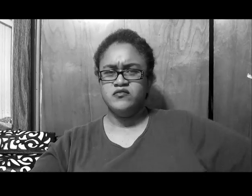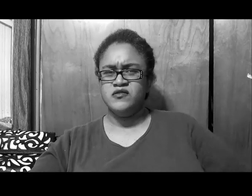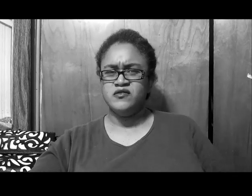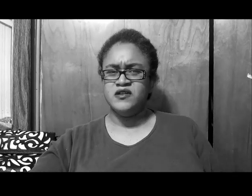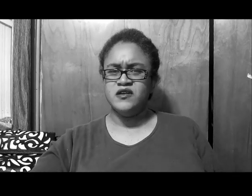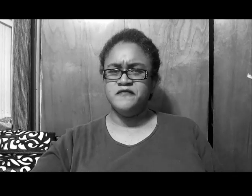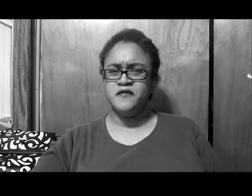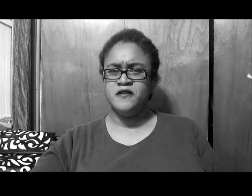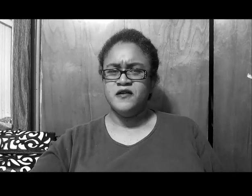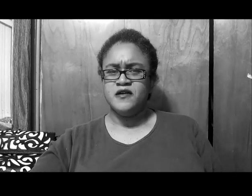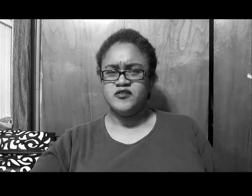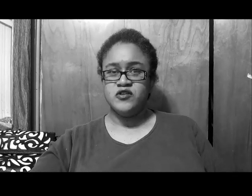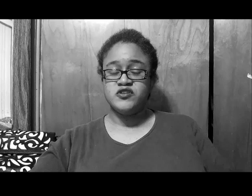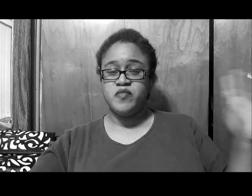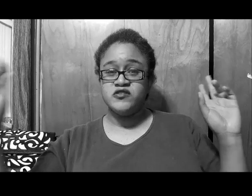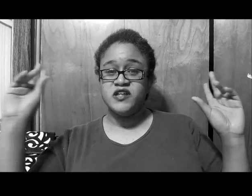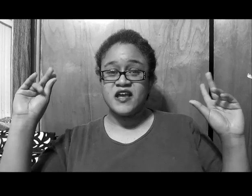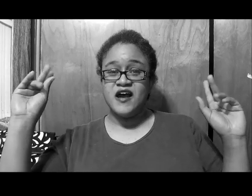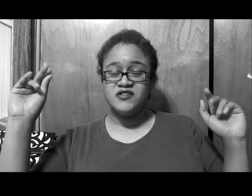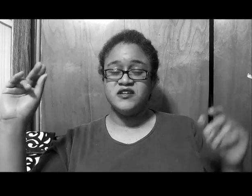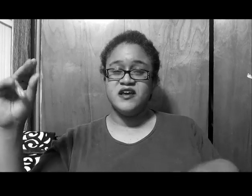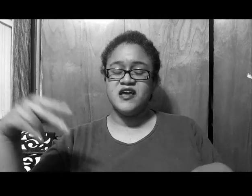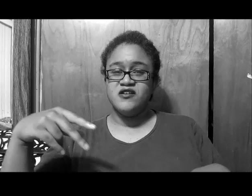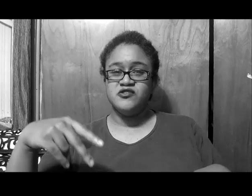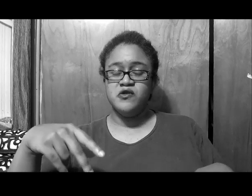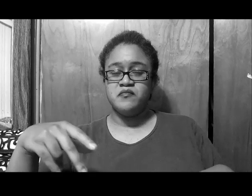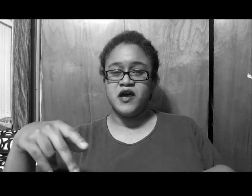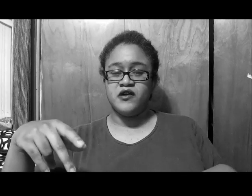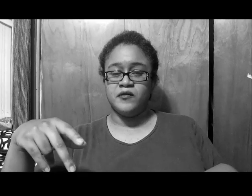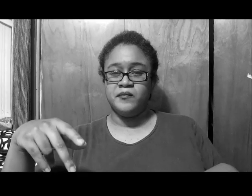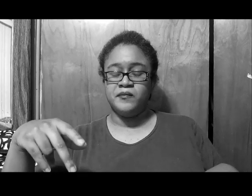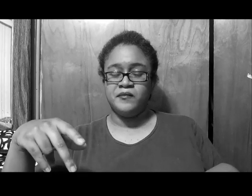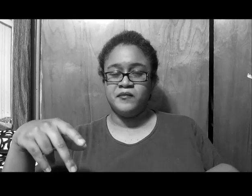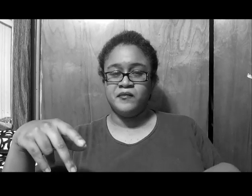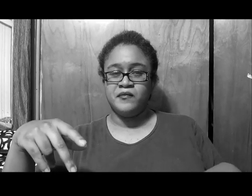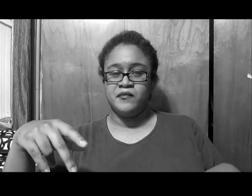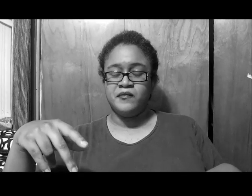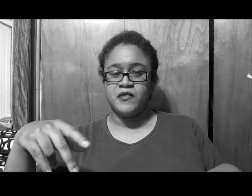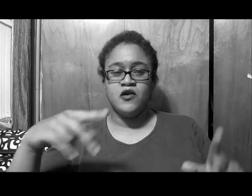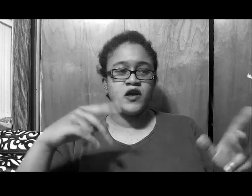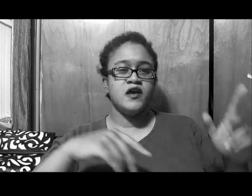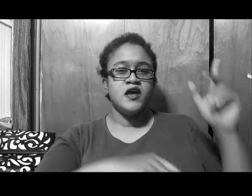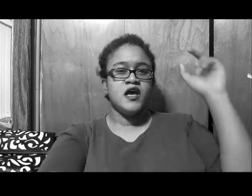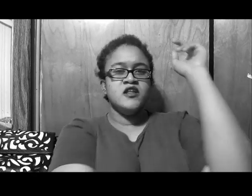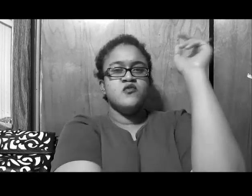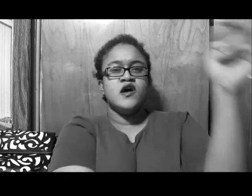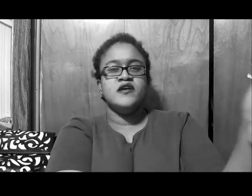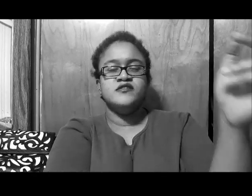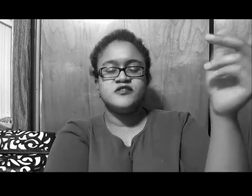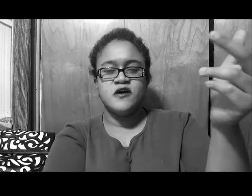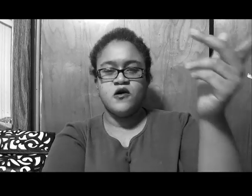what the fuck, because you know, supposedly counseling, and they're doing better, okay, anyway, so,